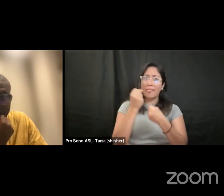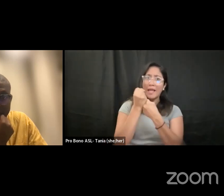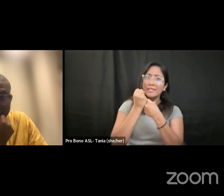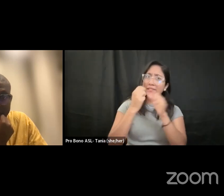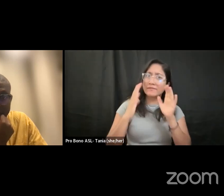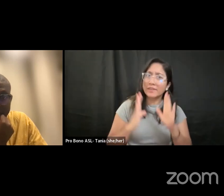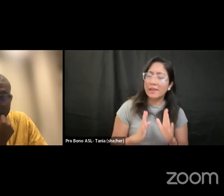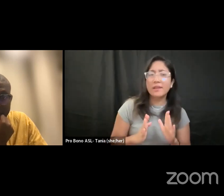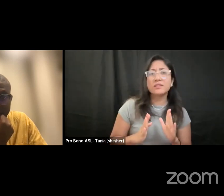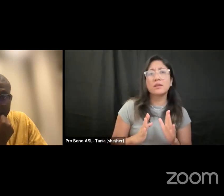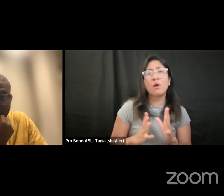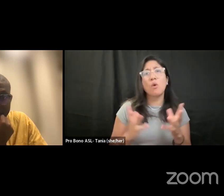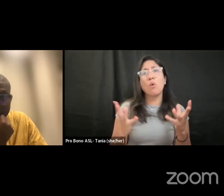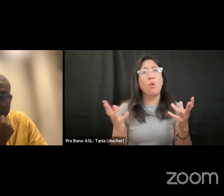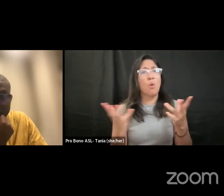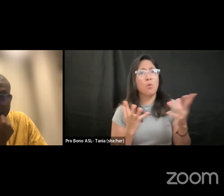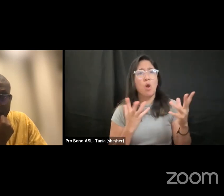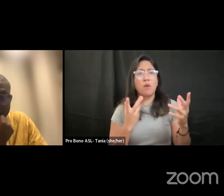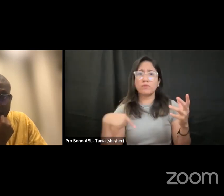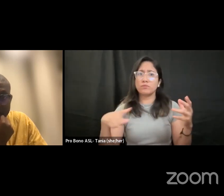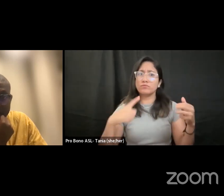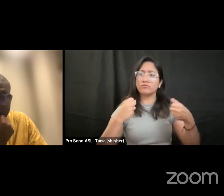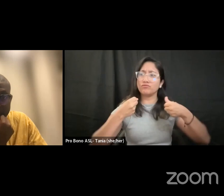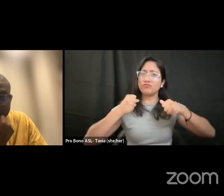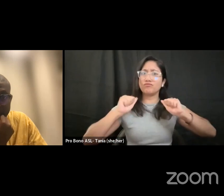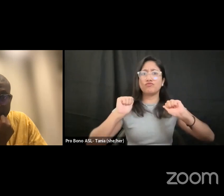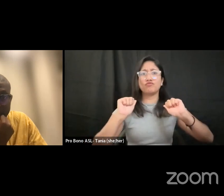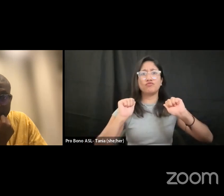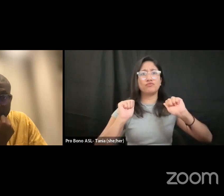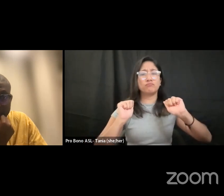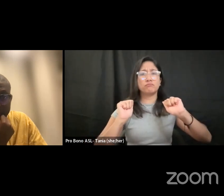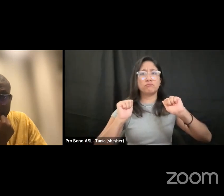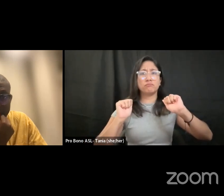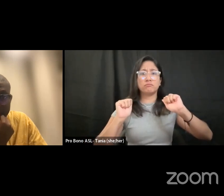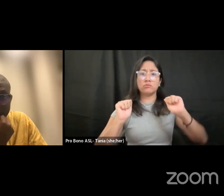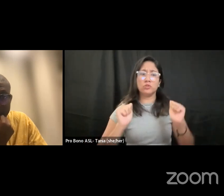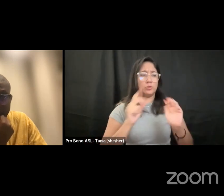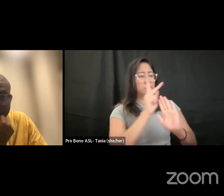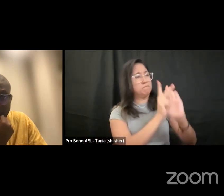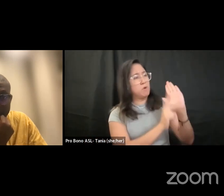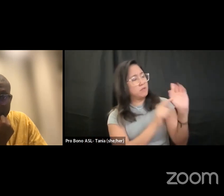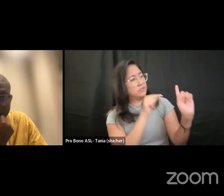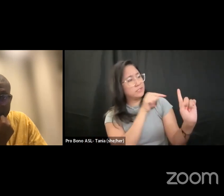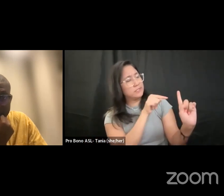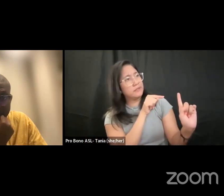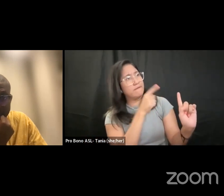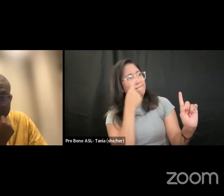to inform these policies to be what it's needed for our communities